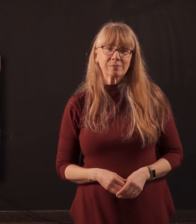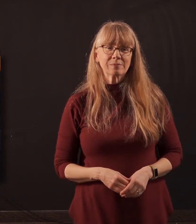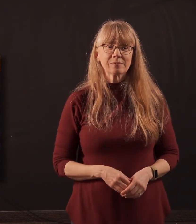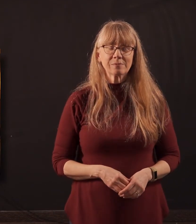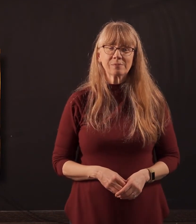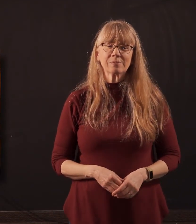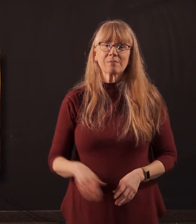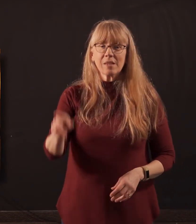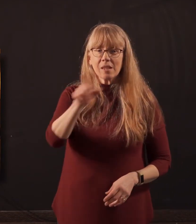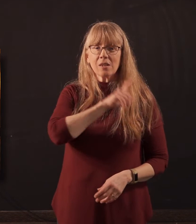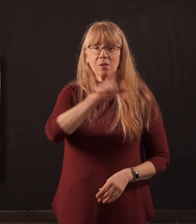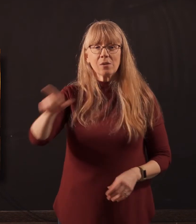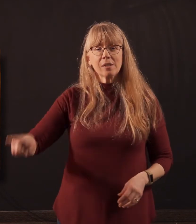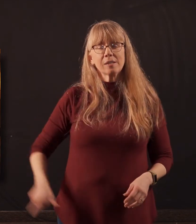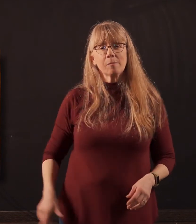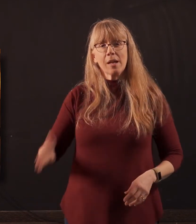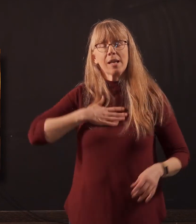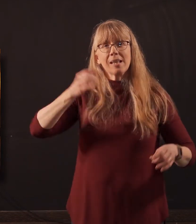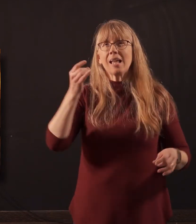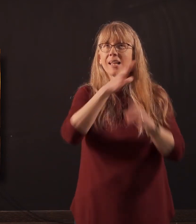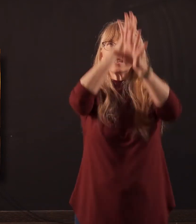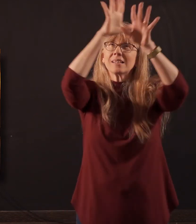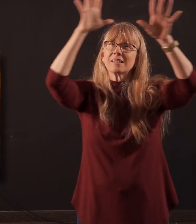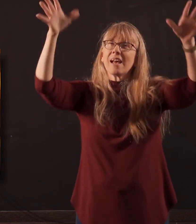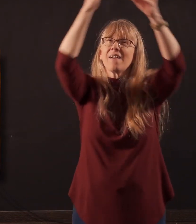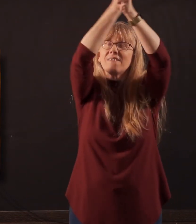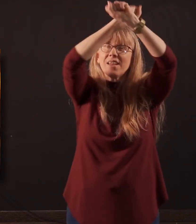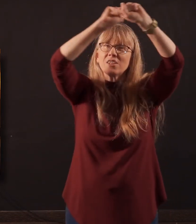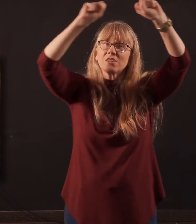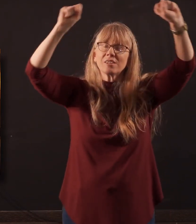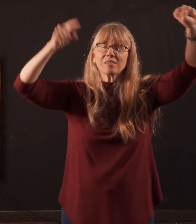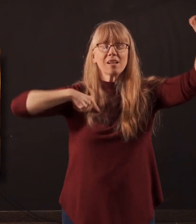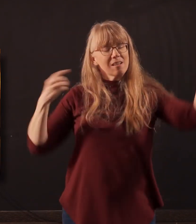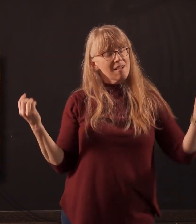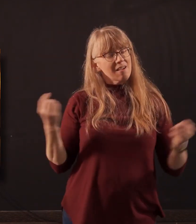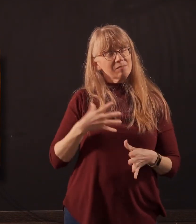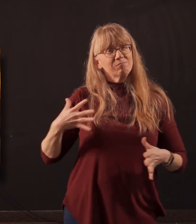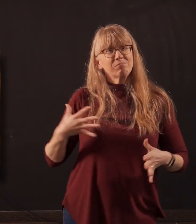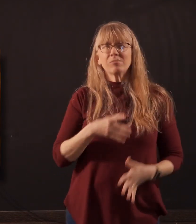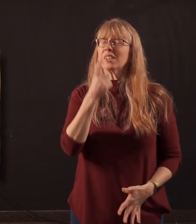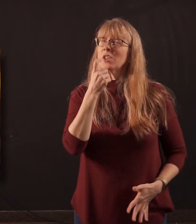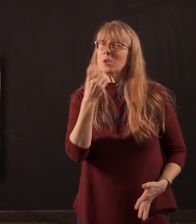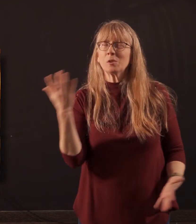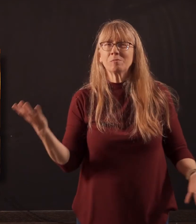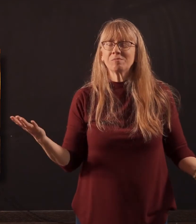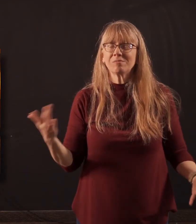The Lord is my light and salvation Whom shall I fear?